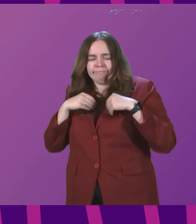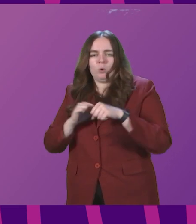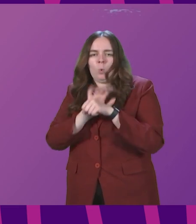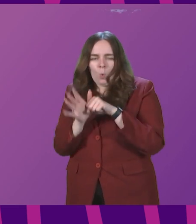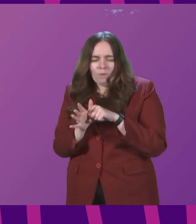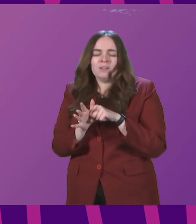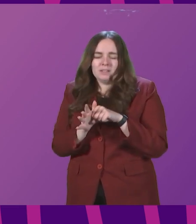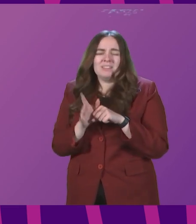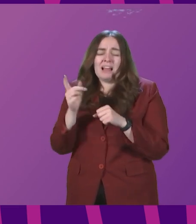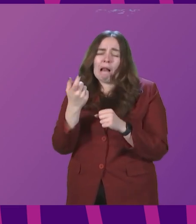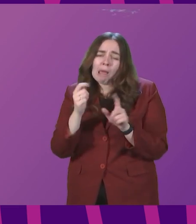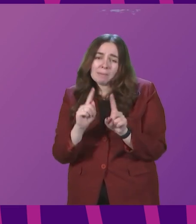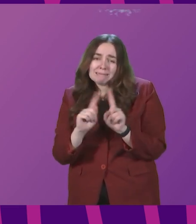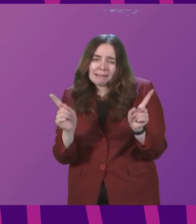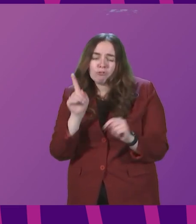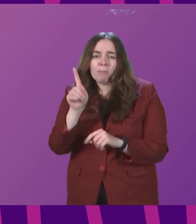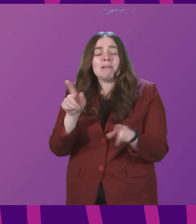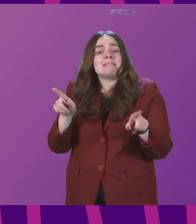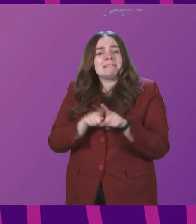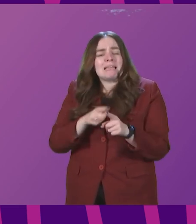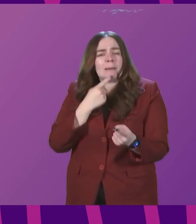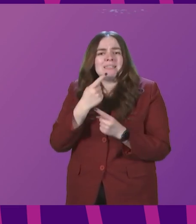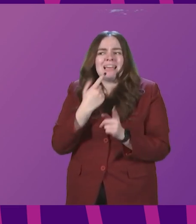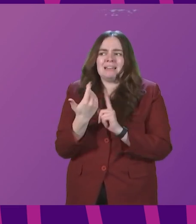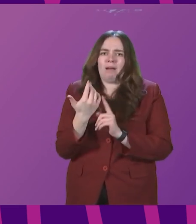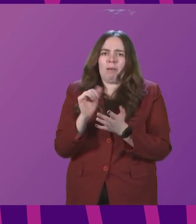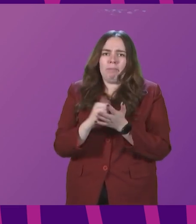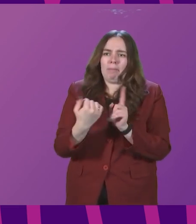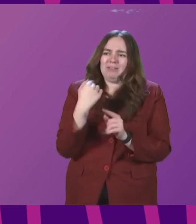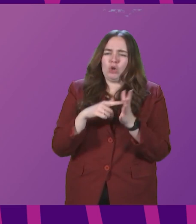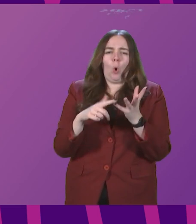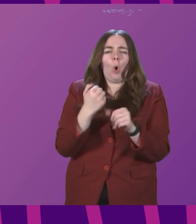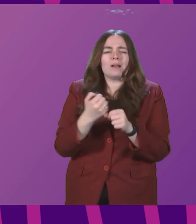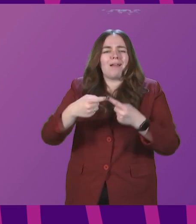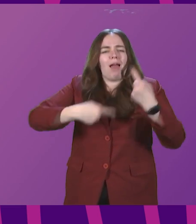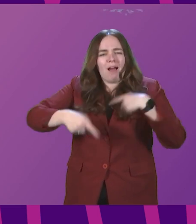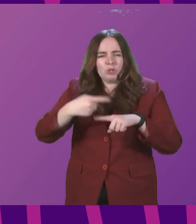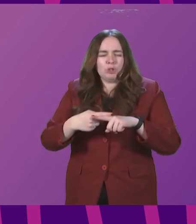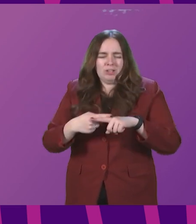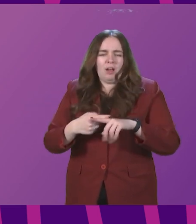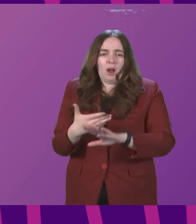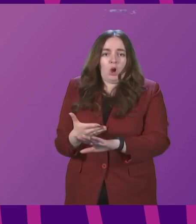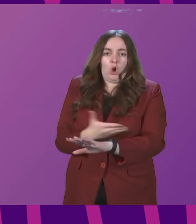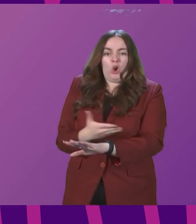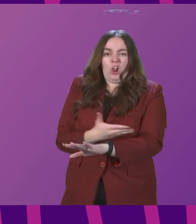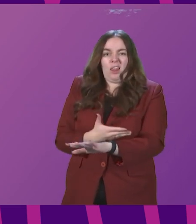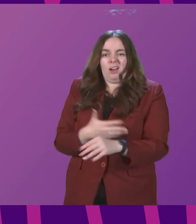with, although slightly different, to the same data that was published in August last year, I think, at an earlier stage of